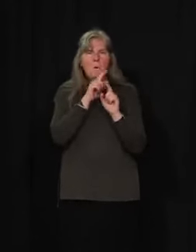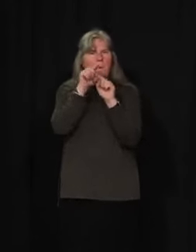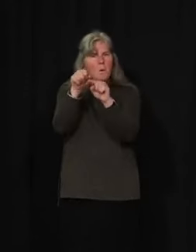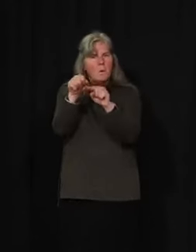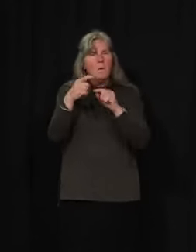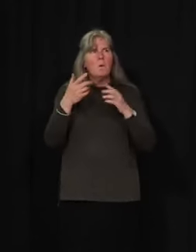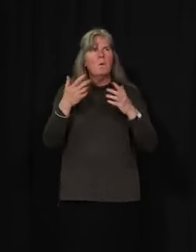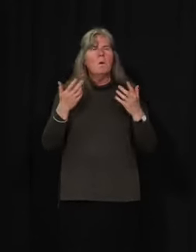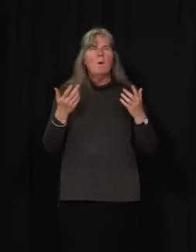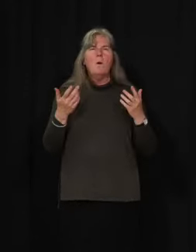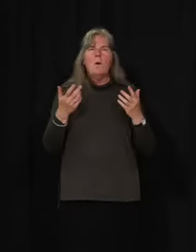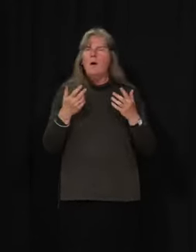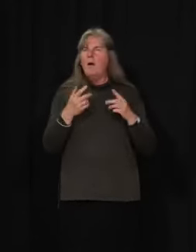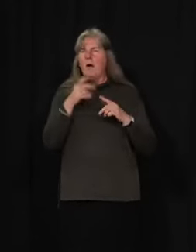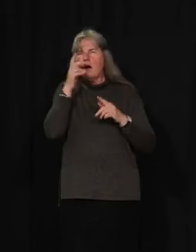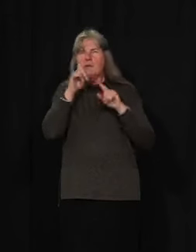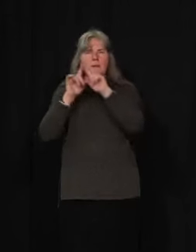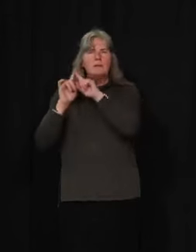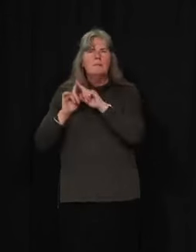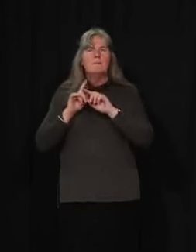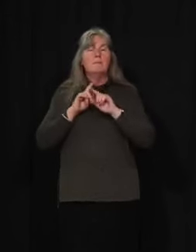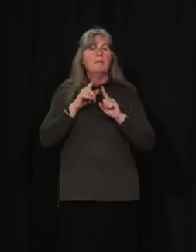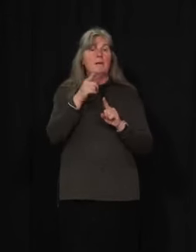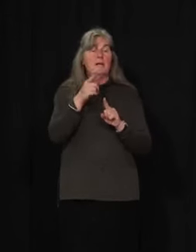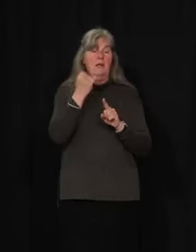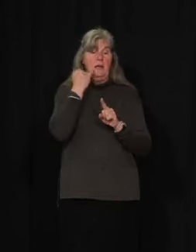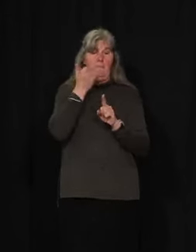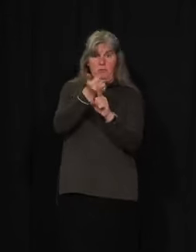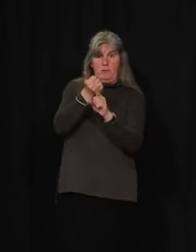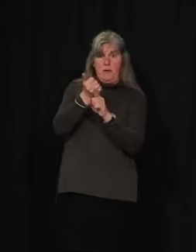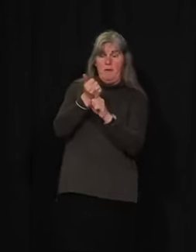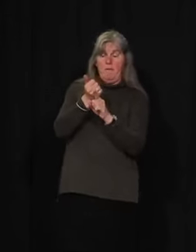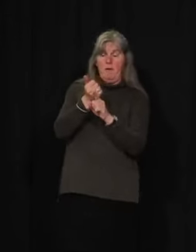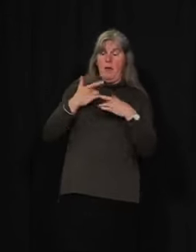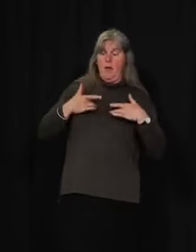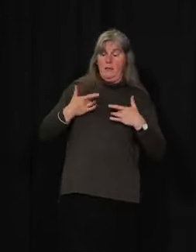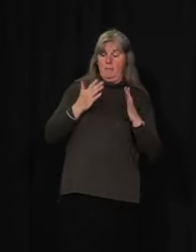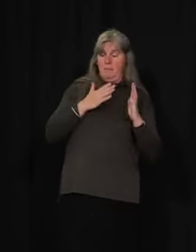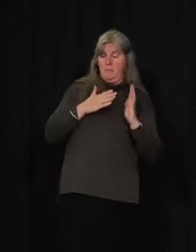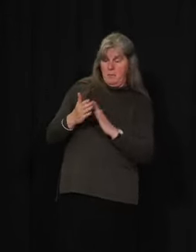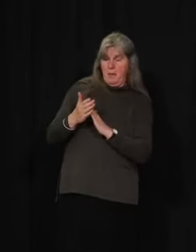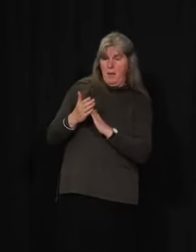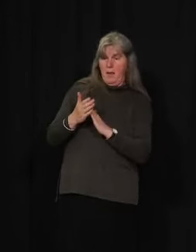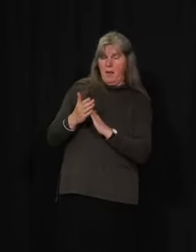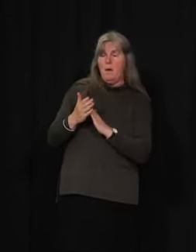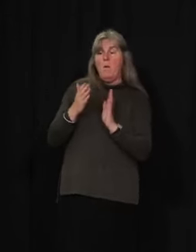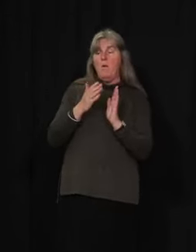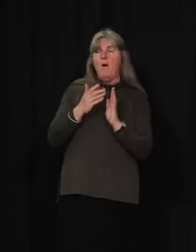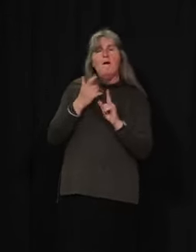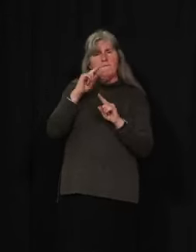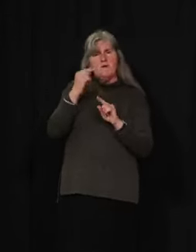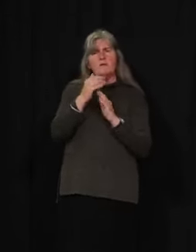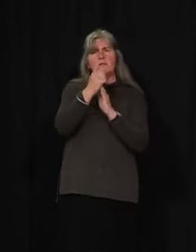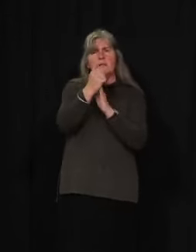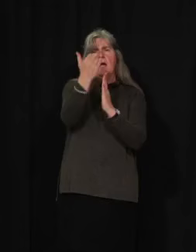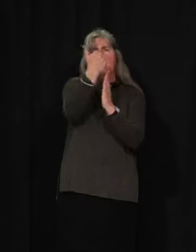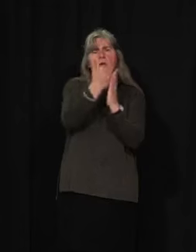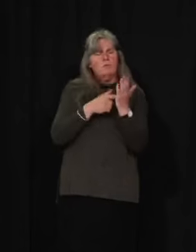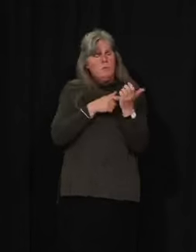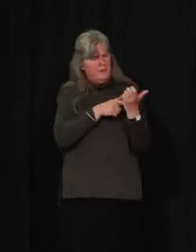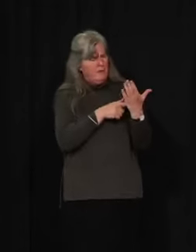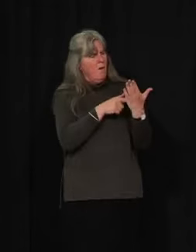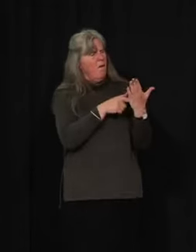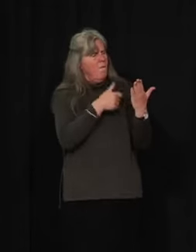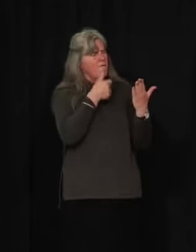But I think the best thing is look at, if you're planning an activity, would like to submit an idea, look at the guidelines first, make sure that it's